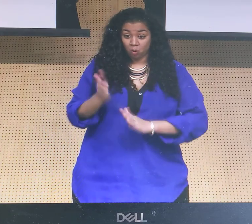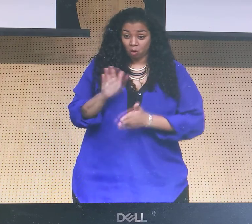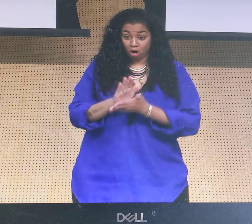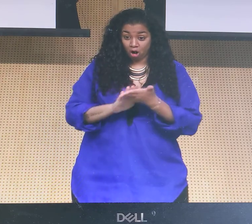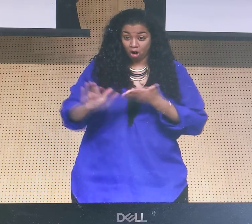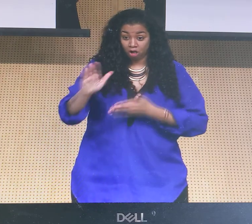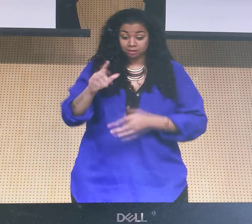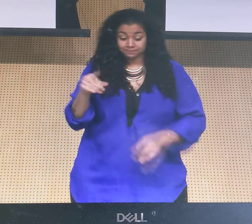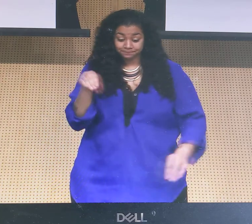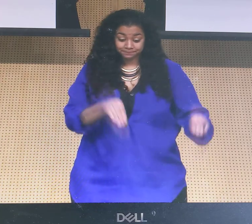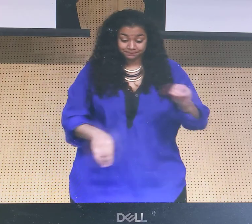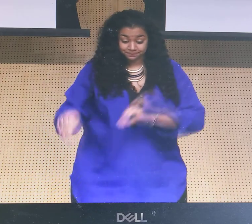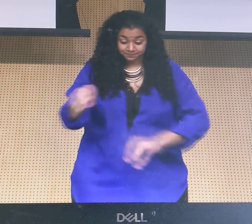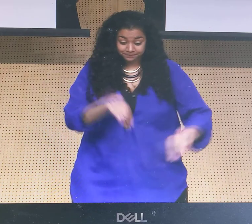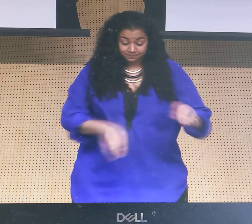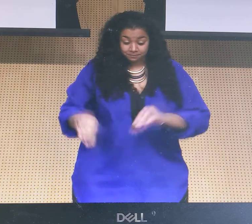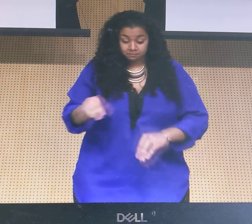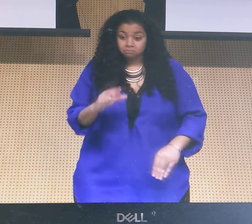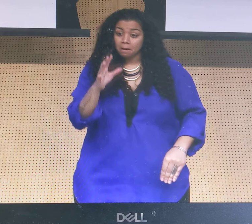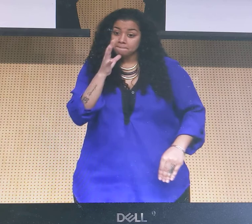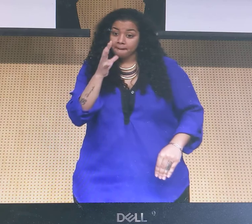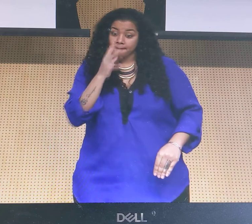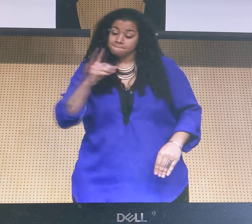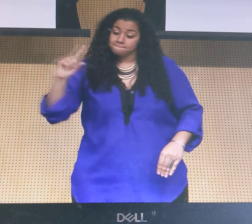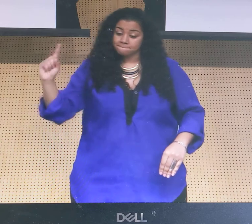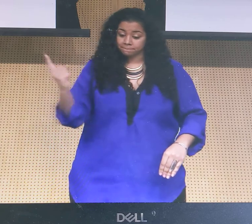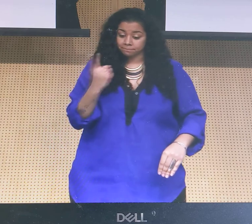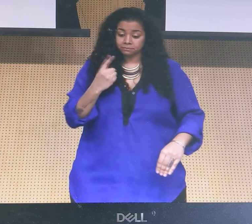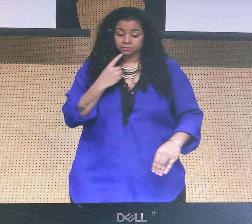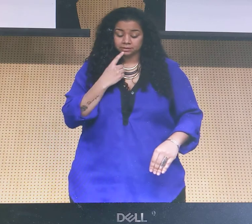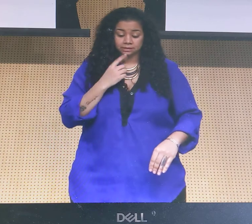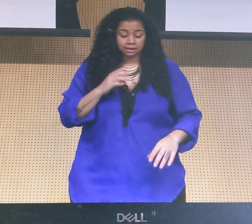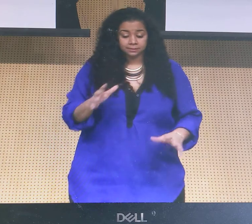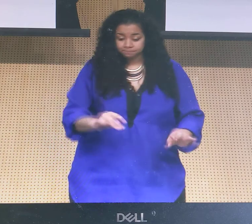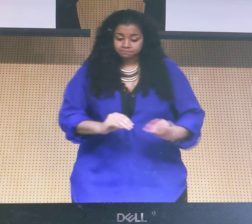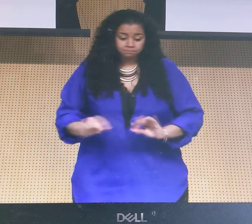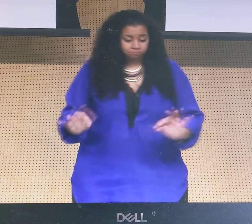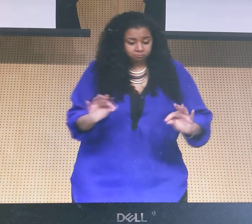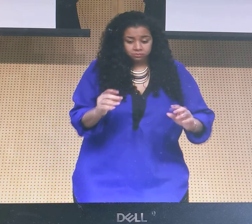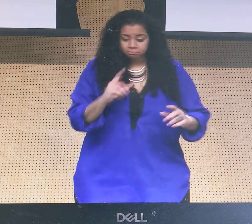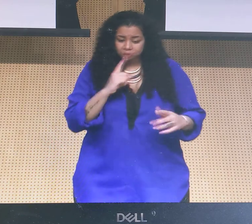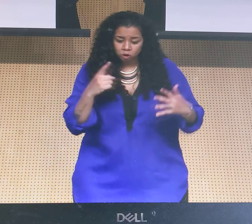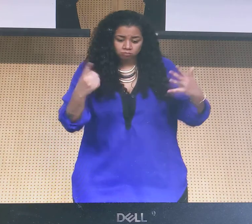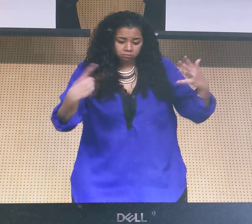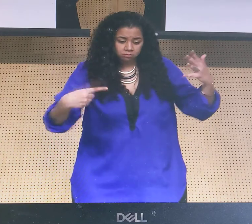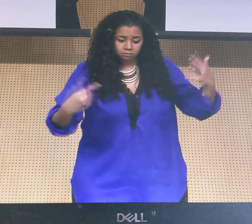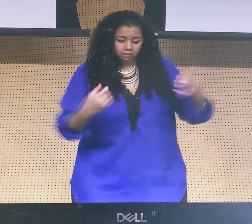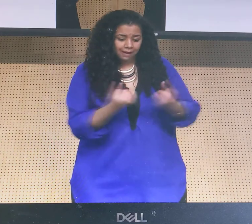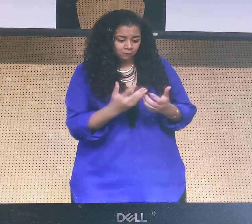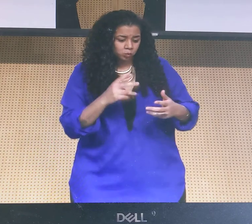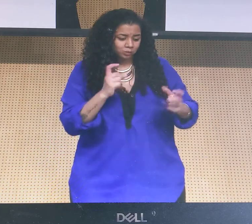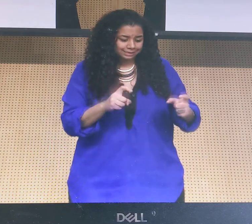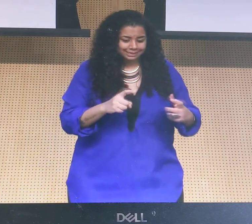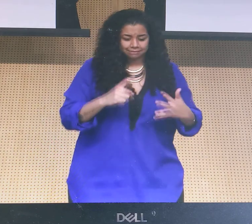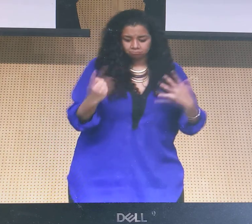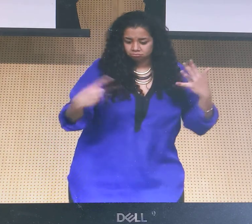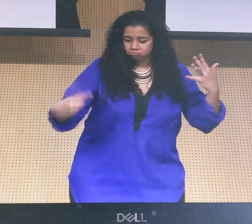seven, and I packed up ready to go to college, I told my,